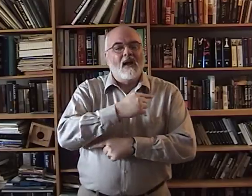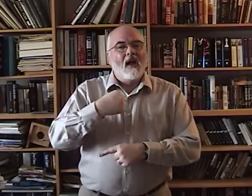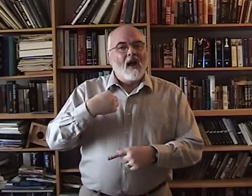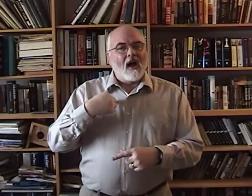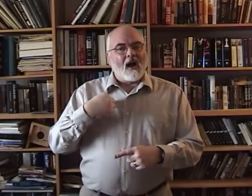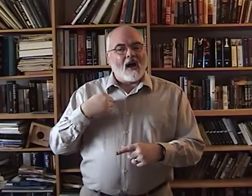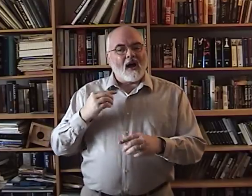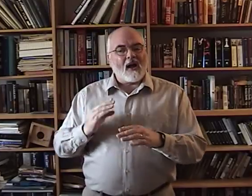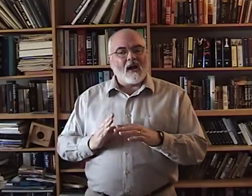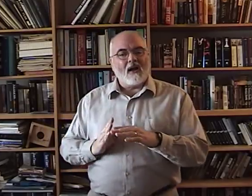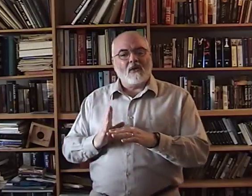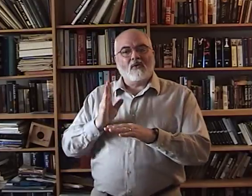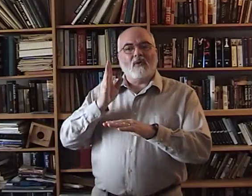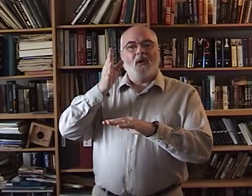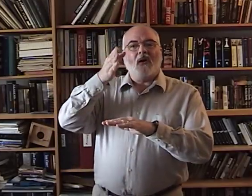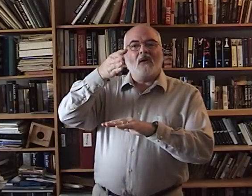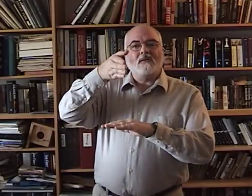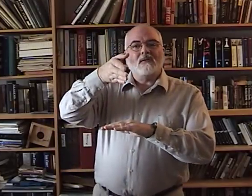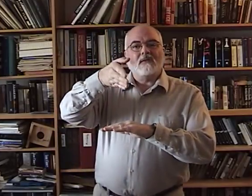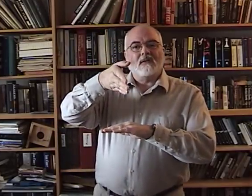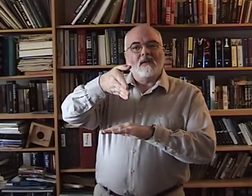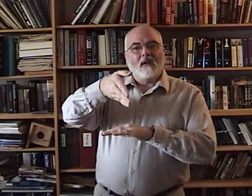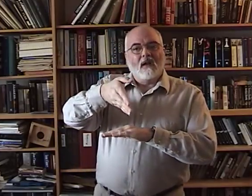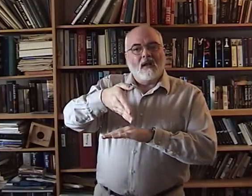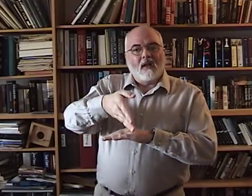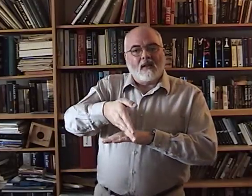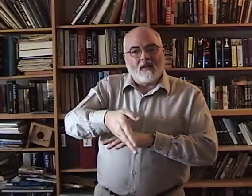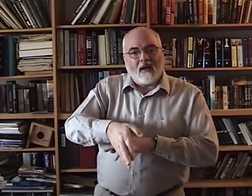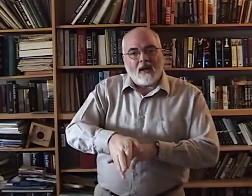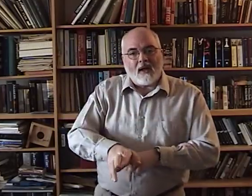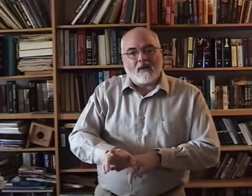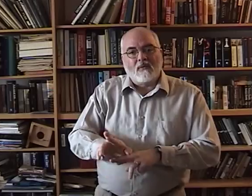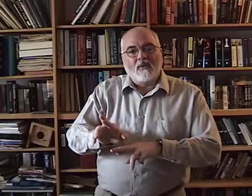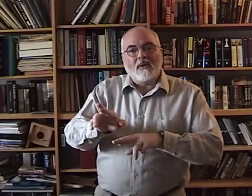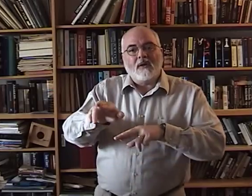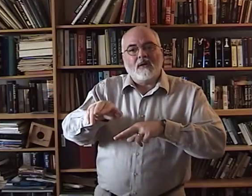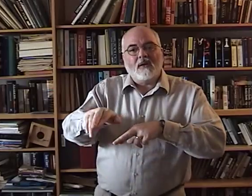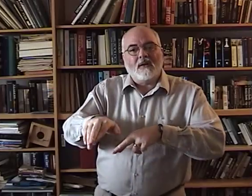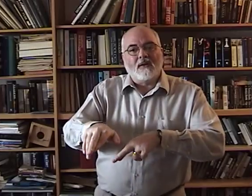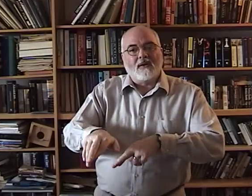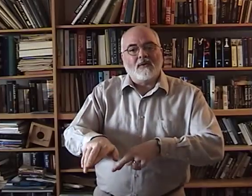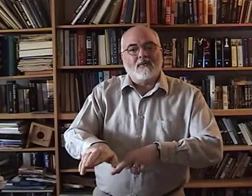i'll cross that river